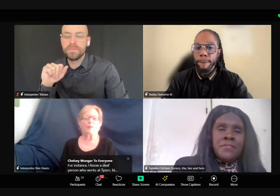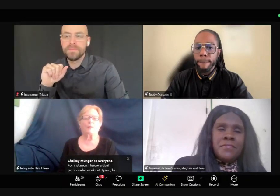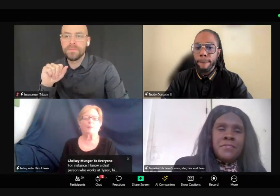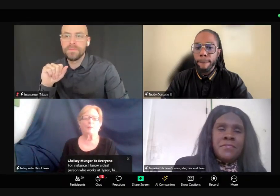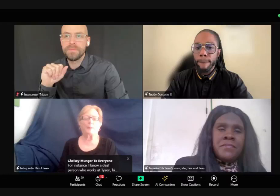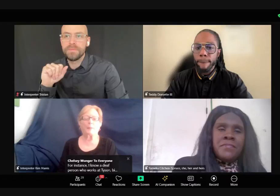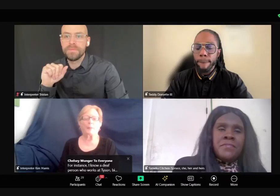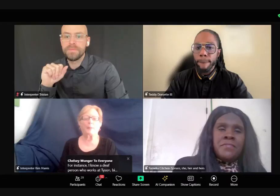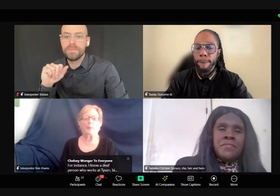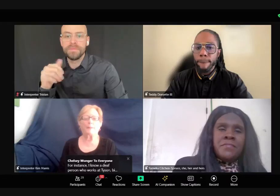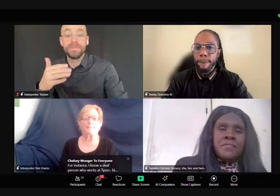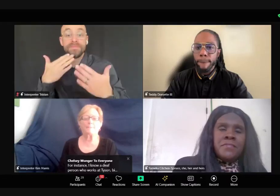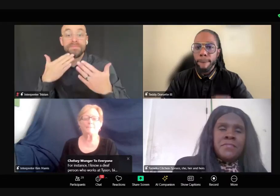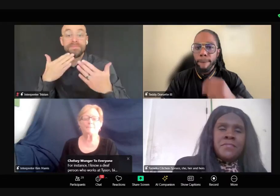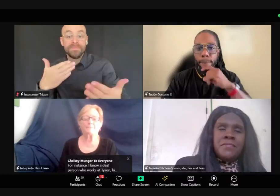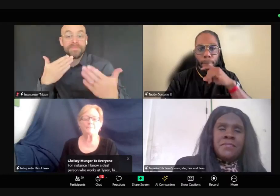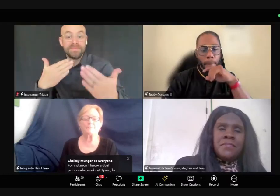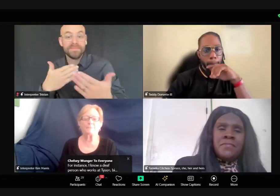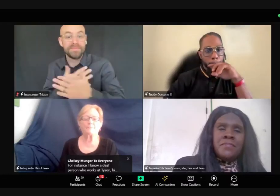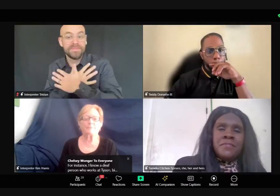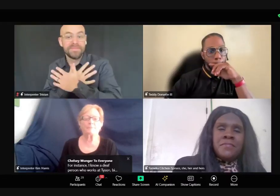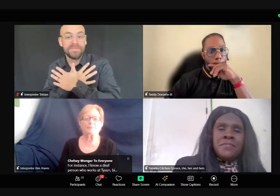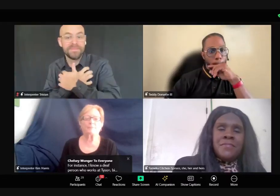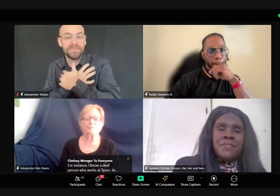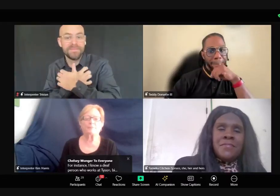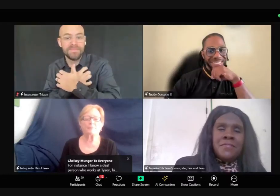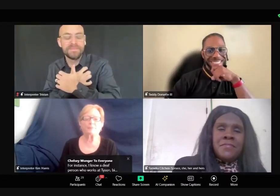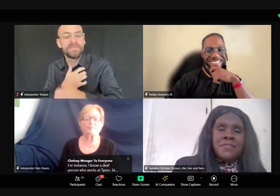thank you, Giddy, for, uh,